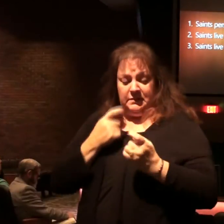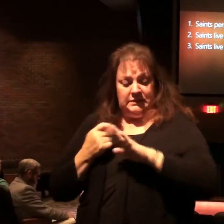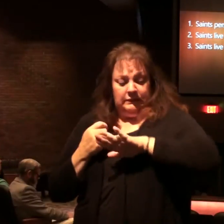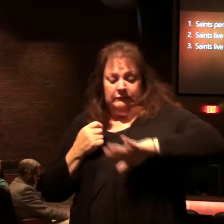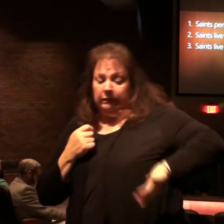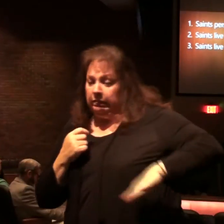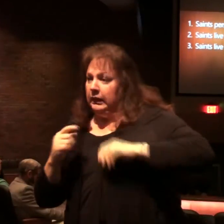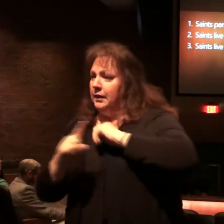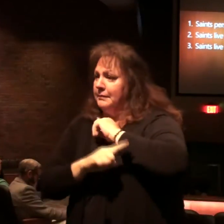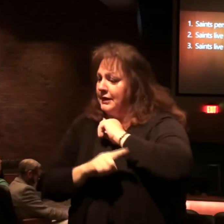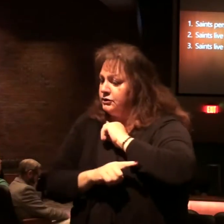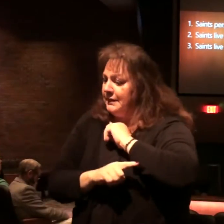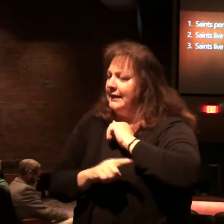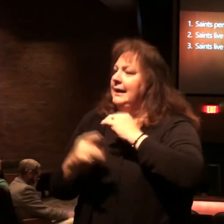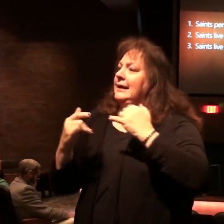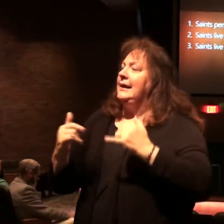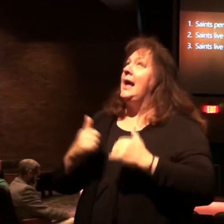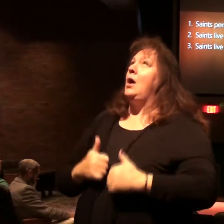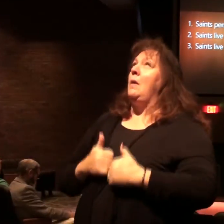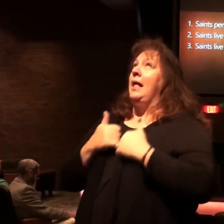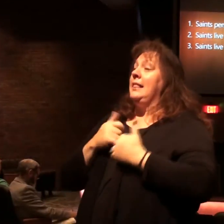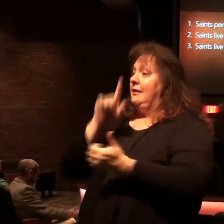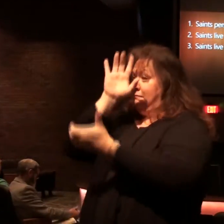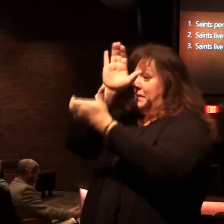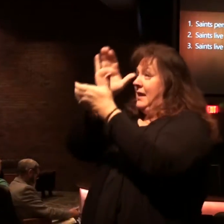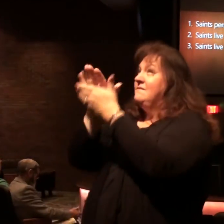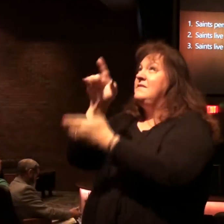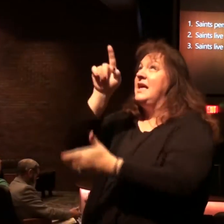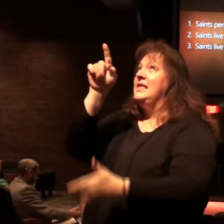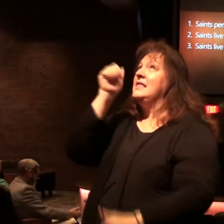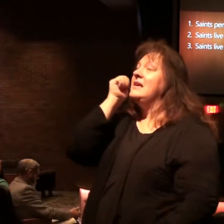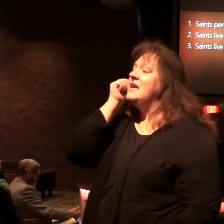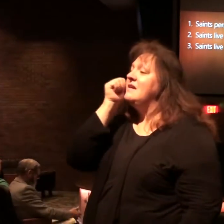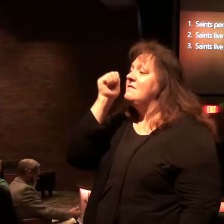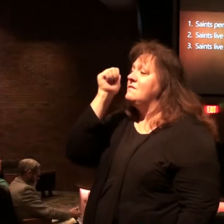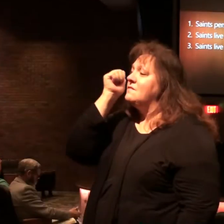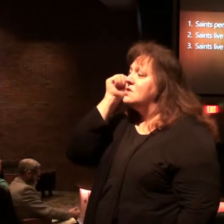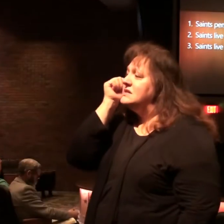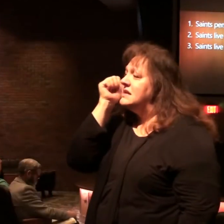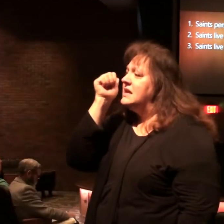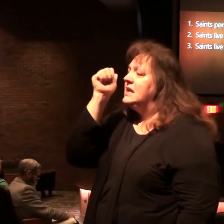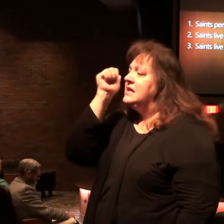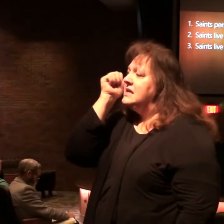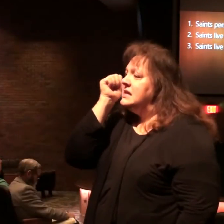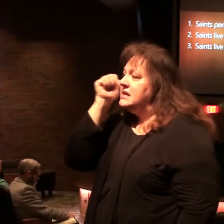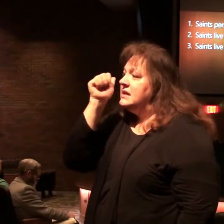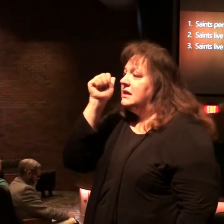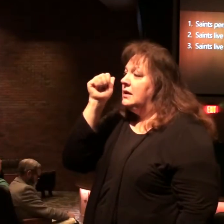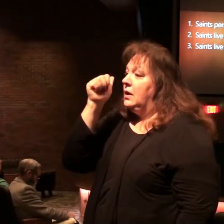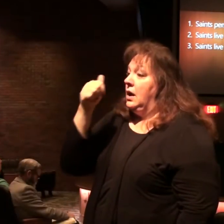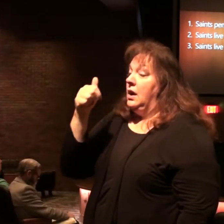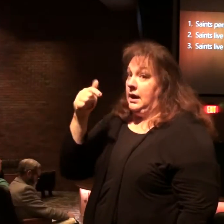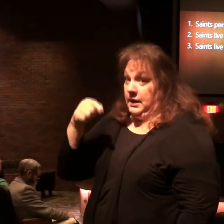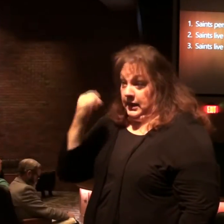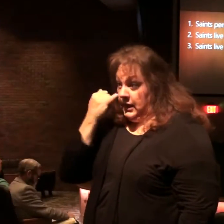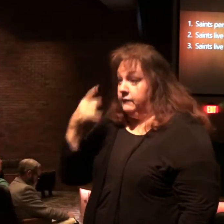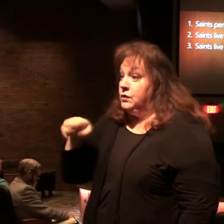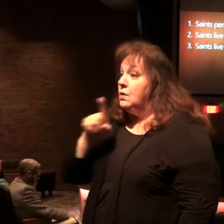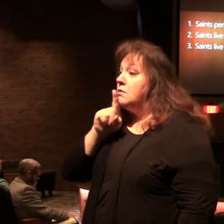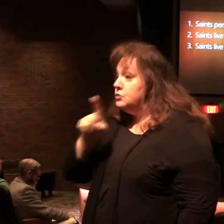its penalty. I live by faith in him day by day, as does every believer.